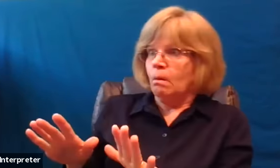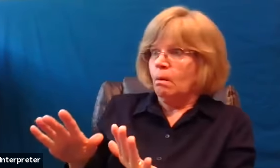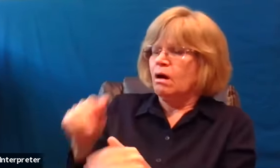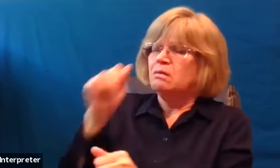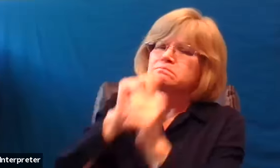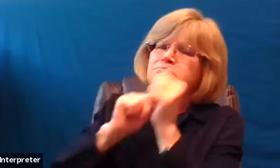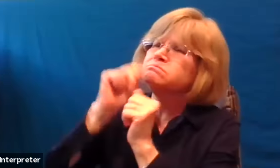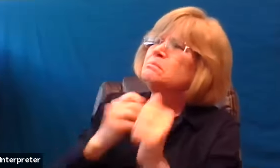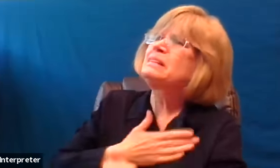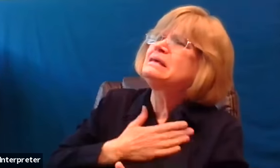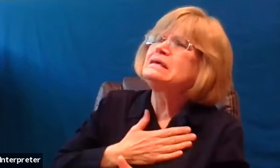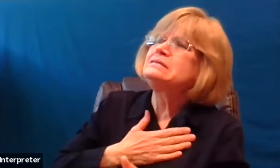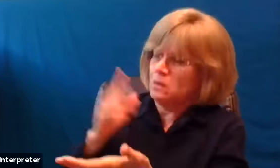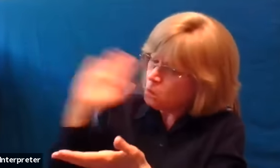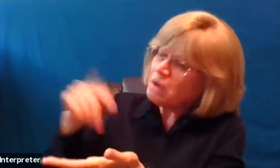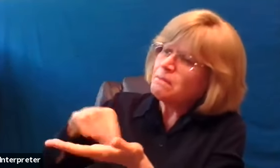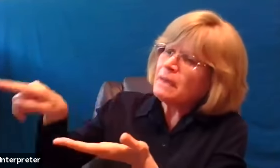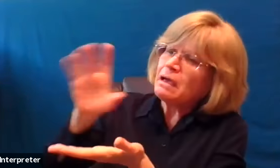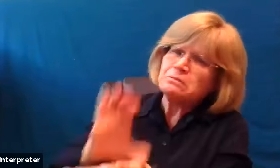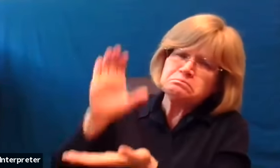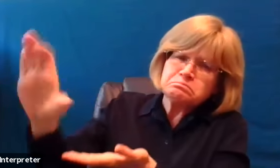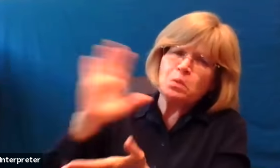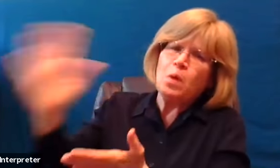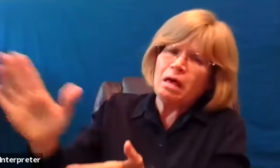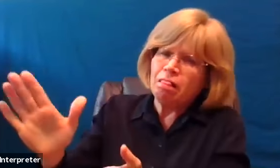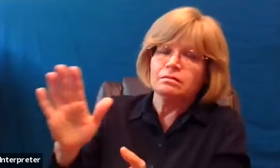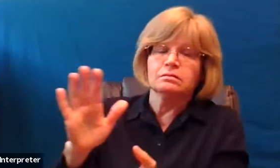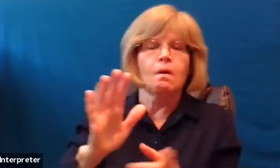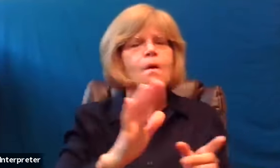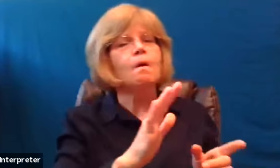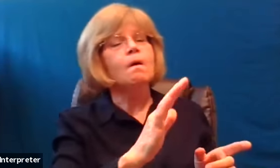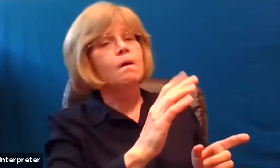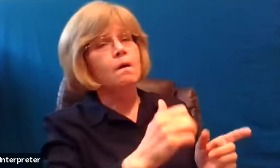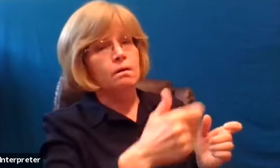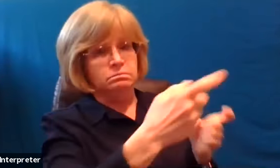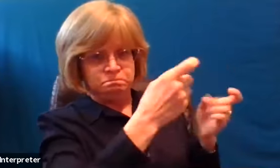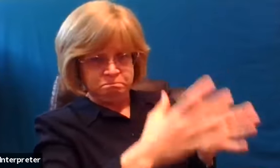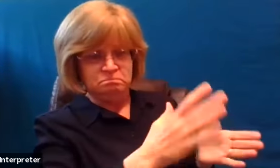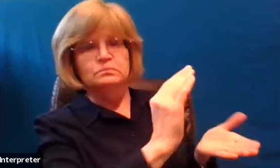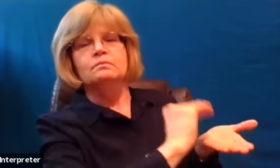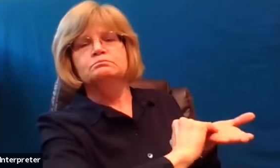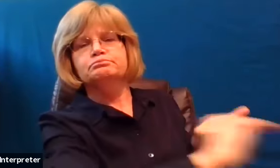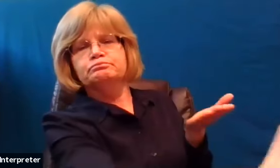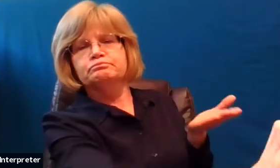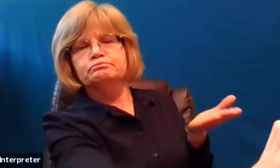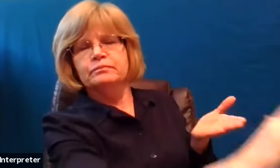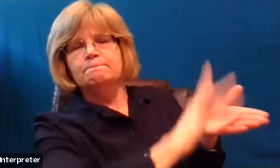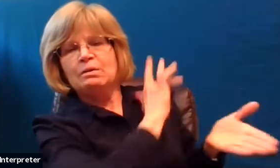and out of pity for him the lord of that slave released him forgave him the debt but that